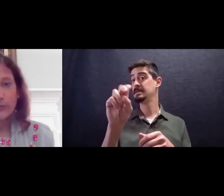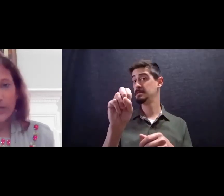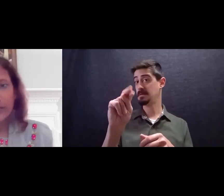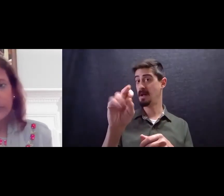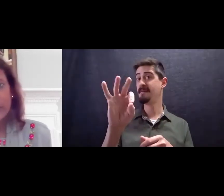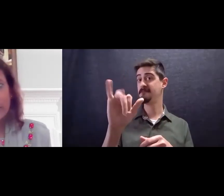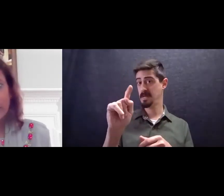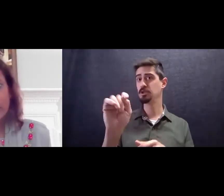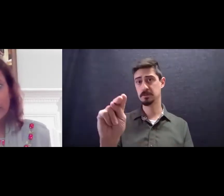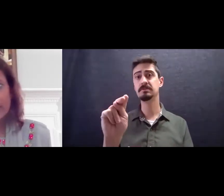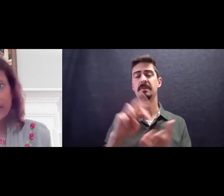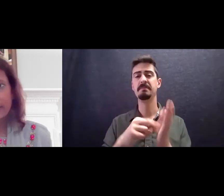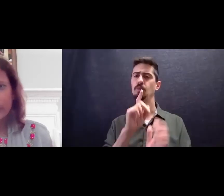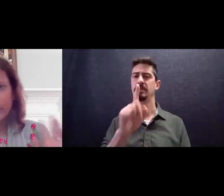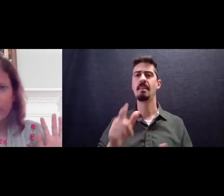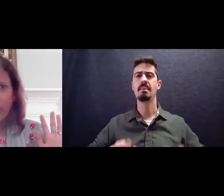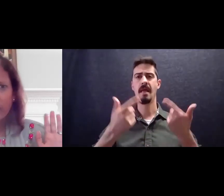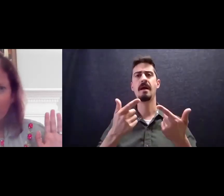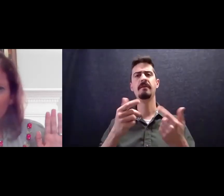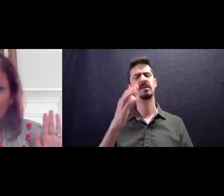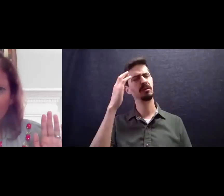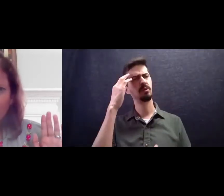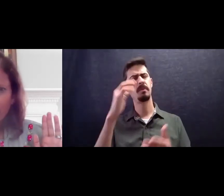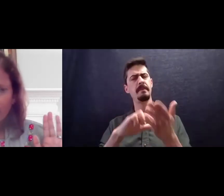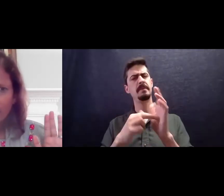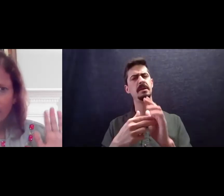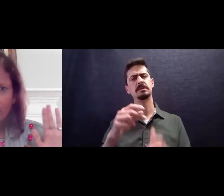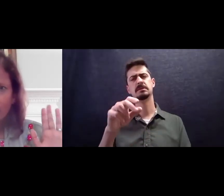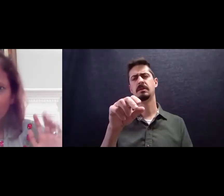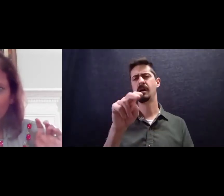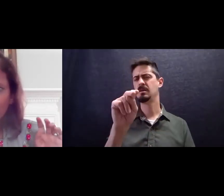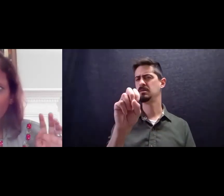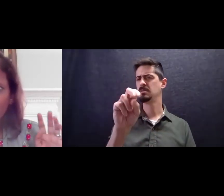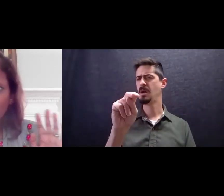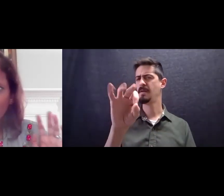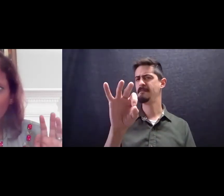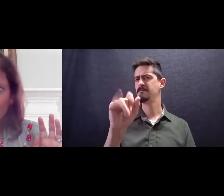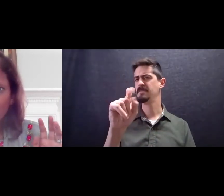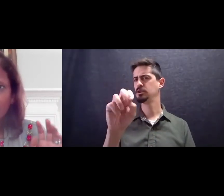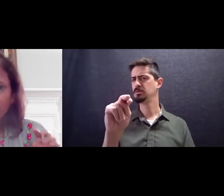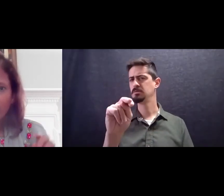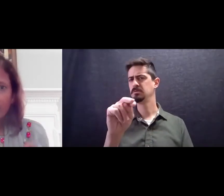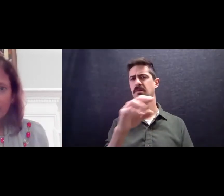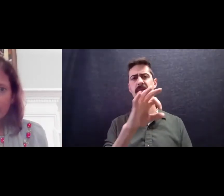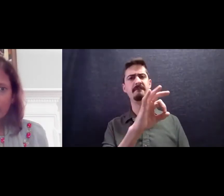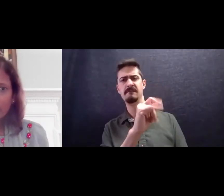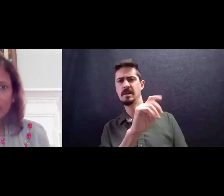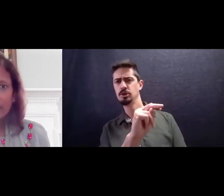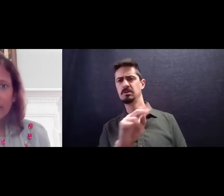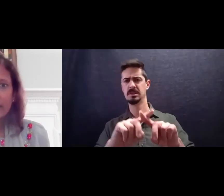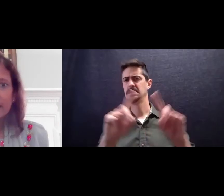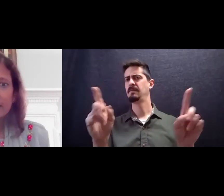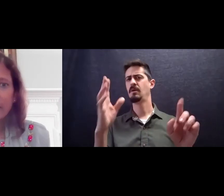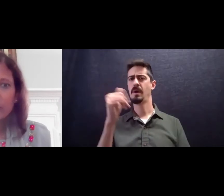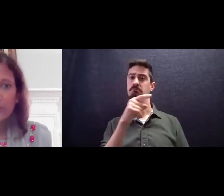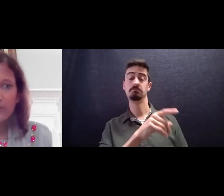So, does everyone know non-fiction and the difference between non-fiction and fiction? So, just